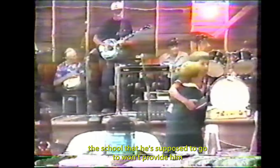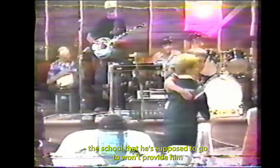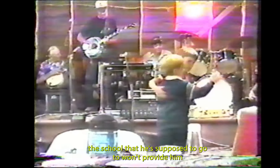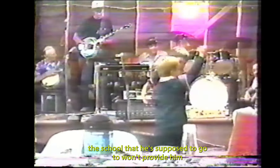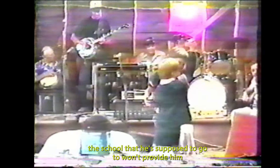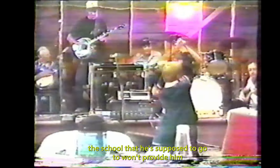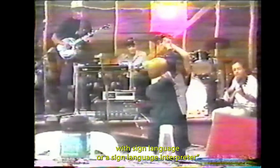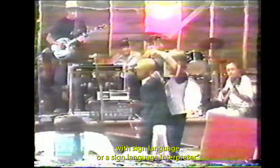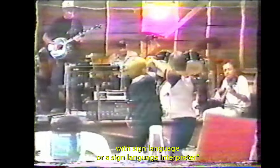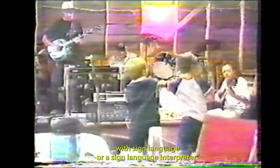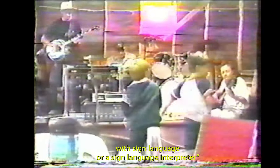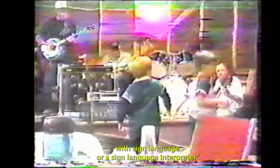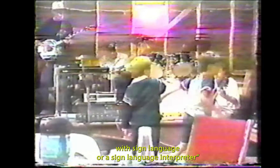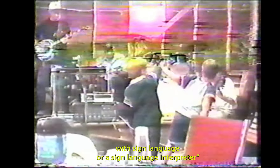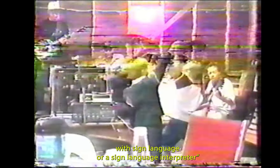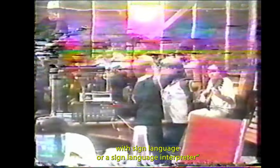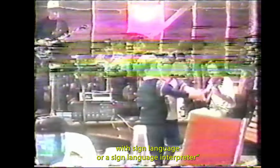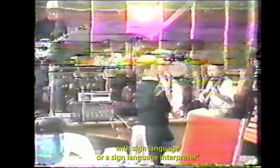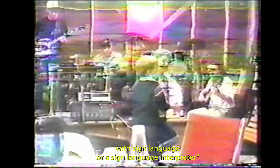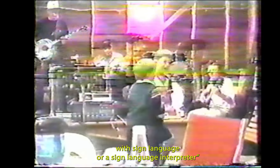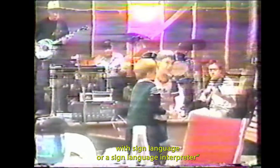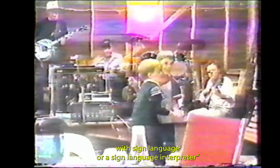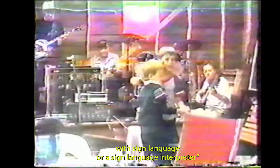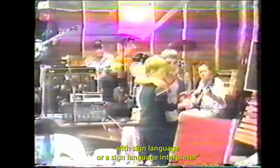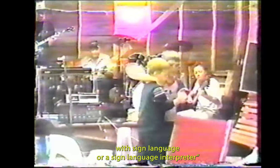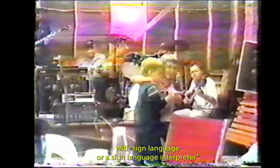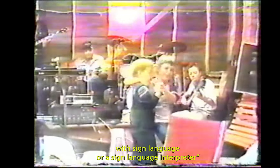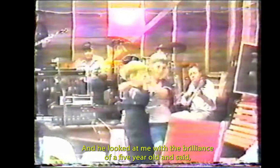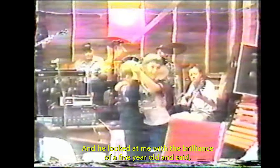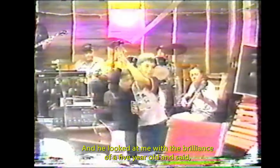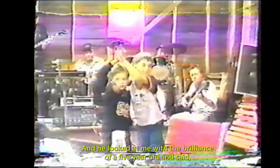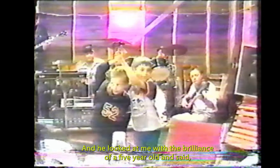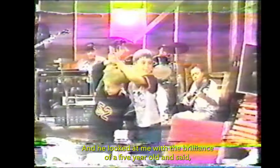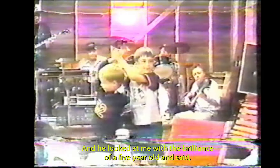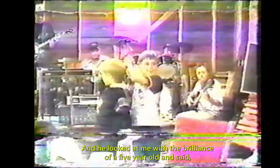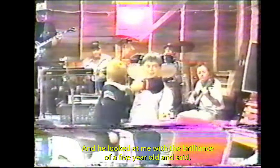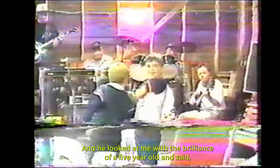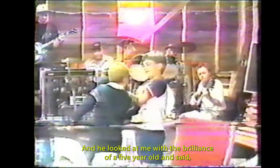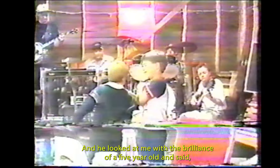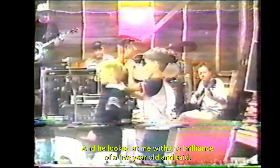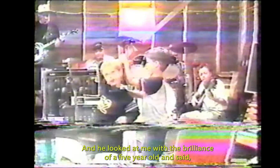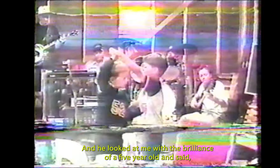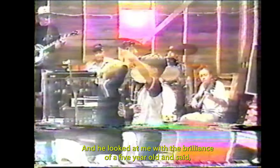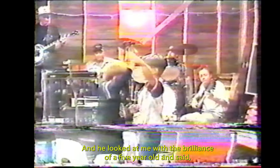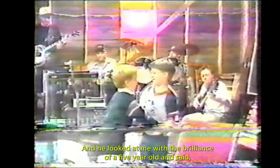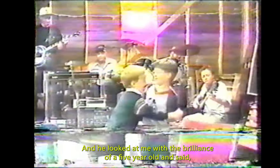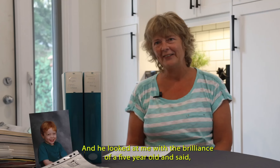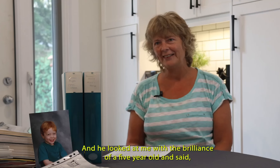provide him with sign language or a sign language interpreter. And he looked at me with the brilliance of a five-year-old